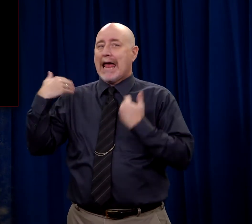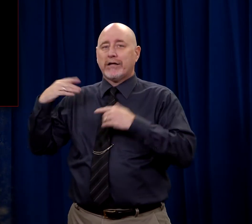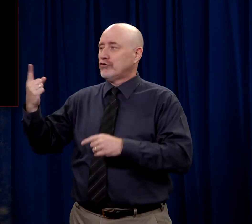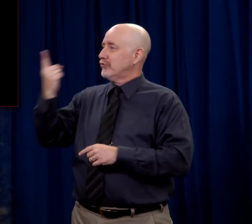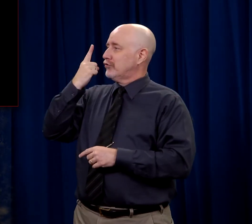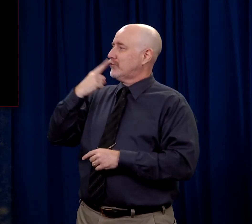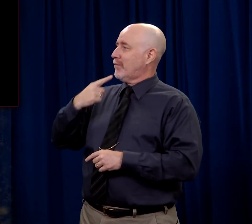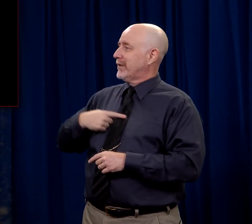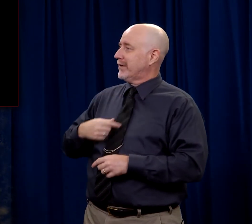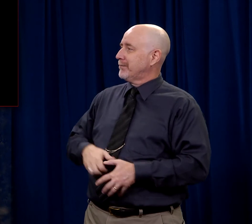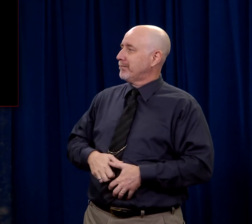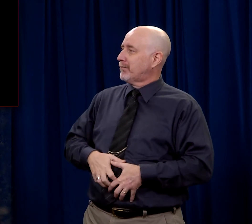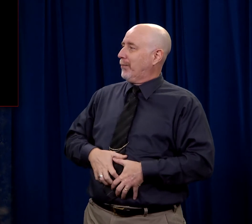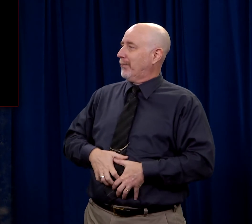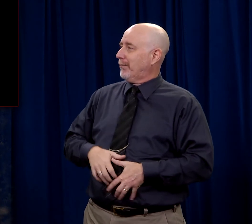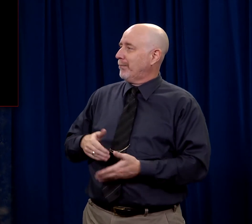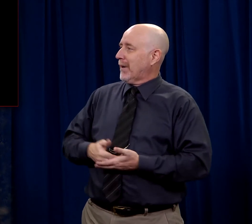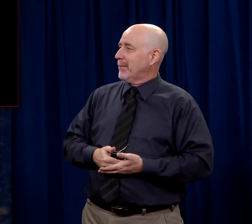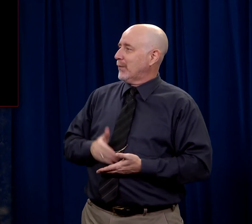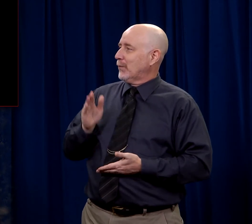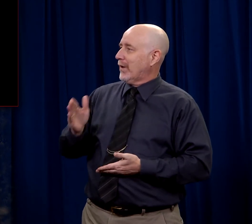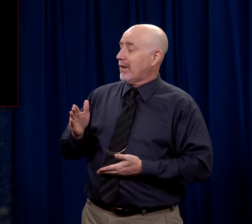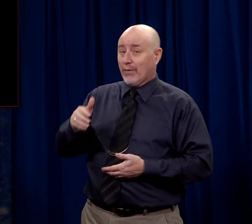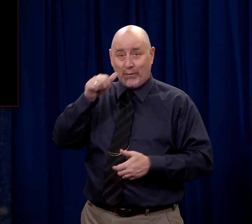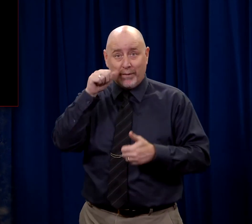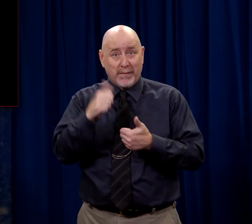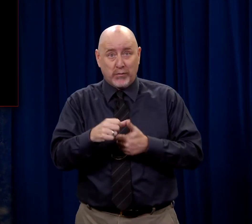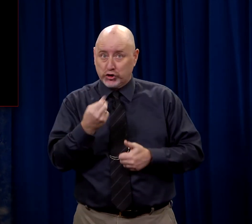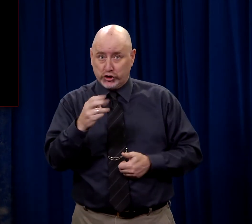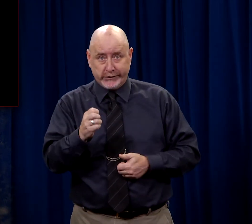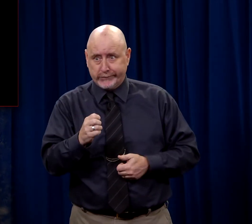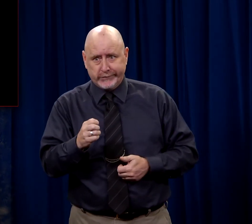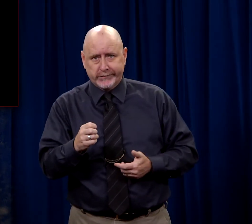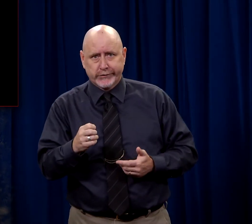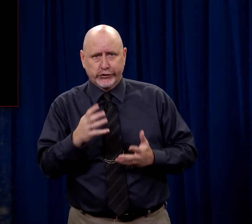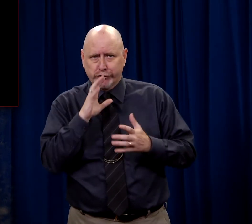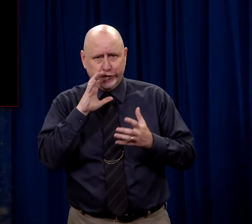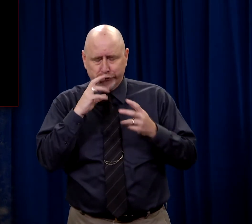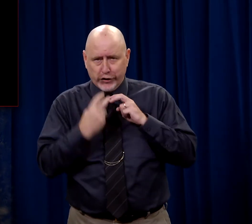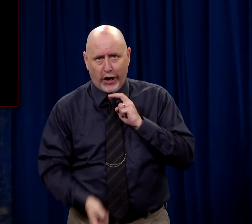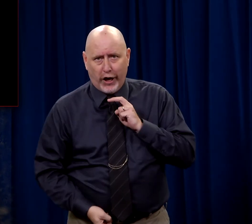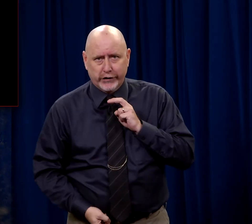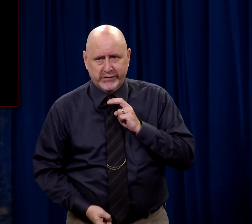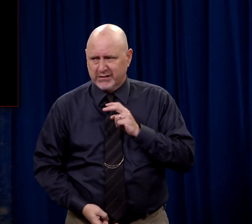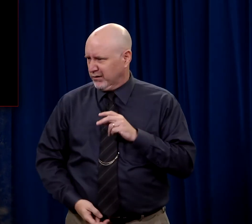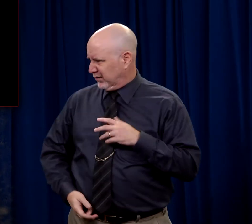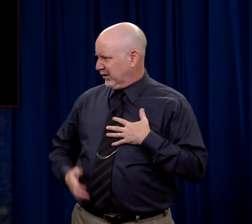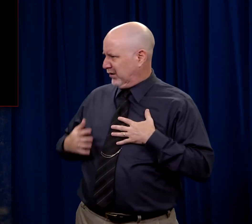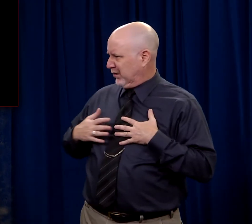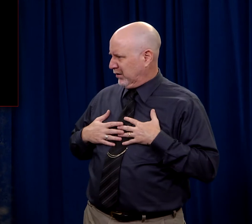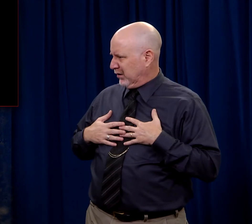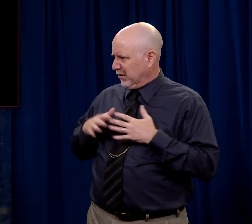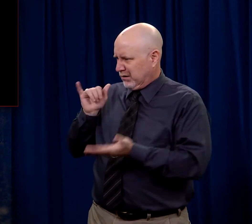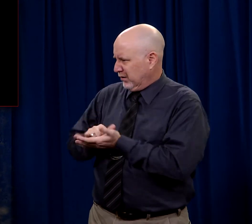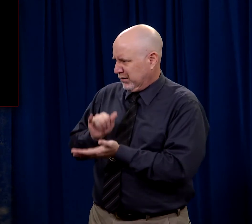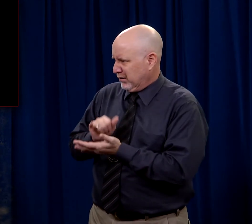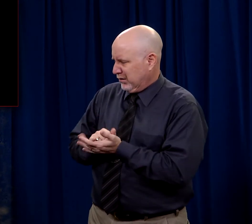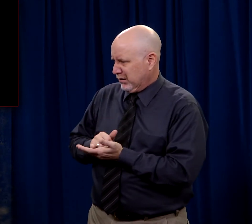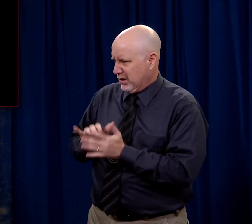she was told by an angel of God that she was going to have a baby. Remember, she was just so shocked by it, she said, I don't see how